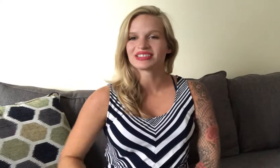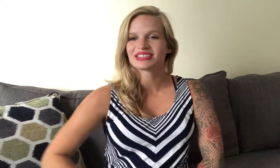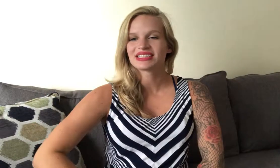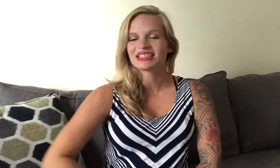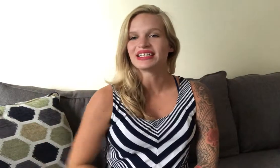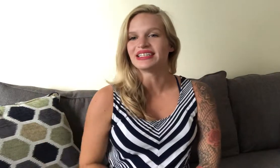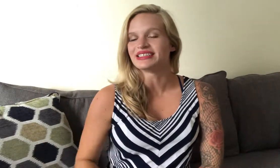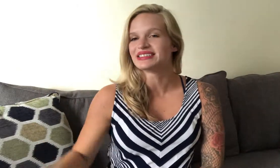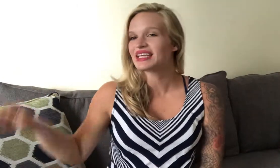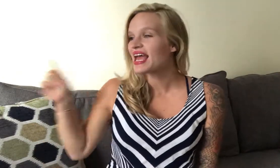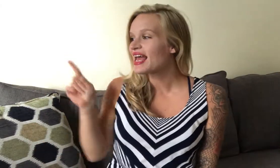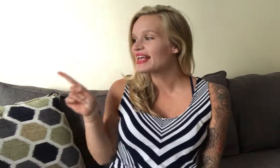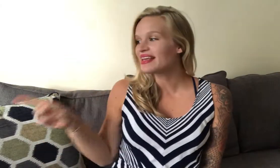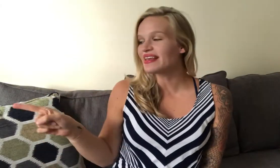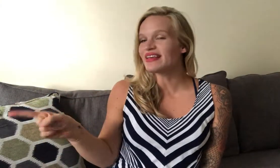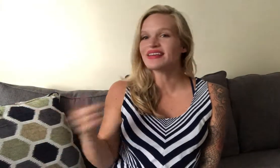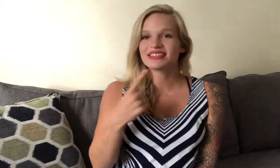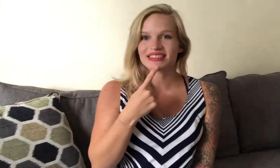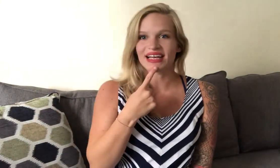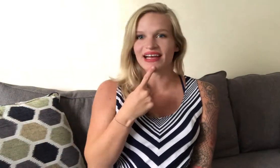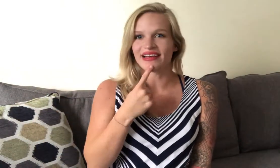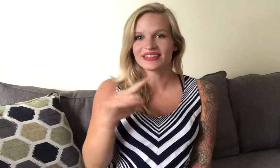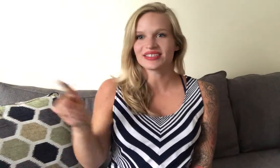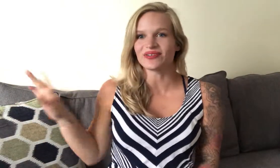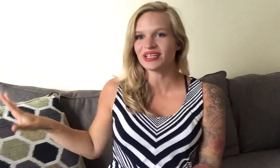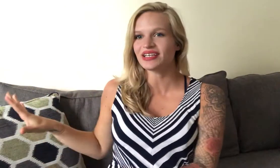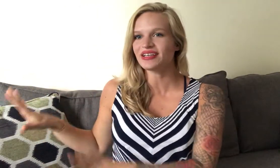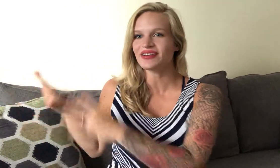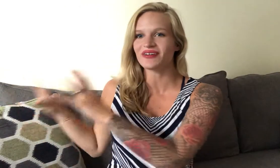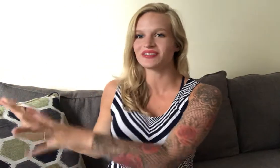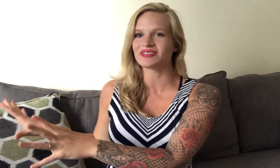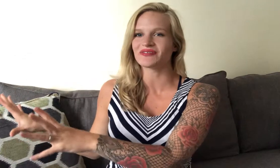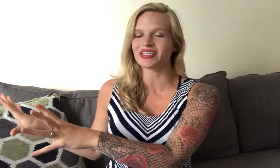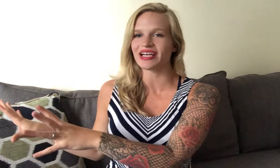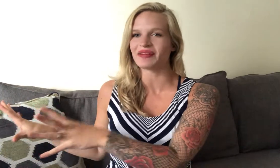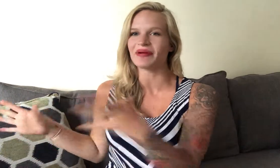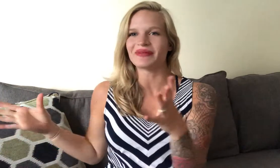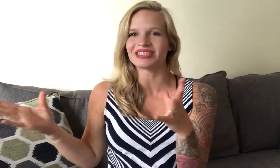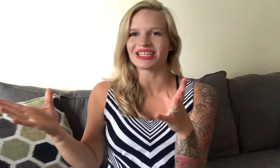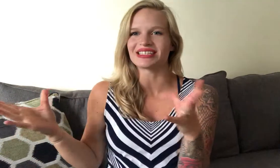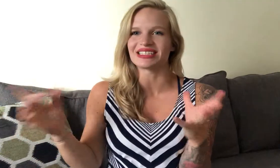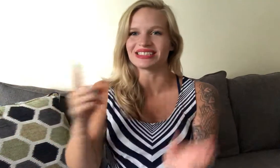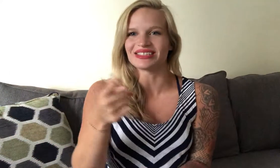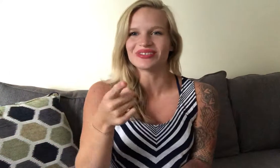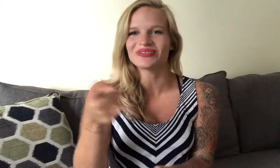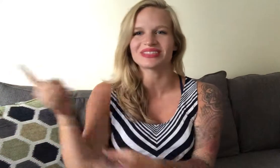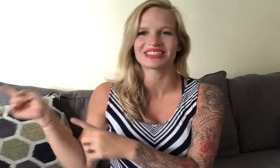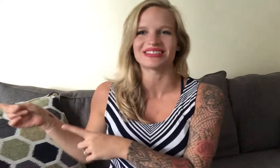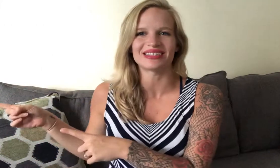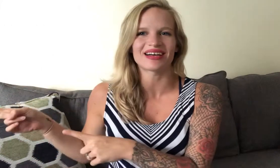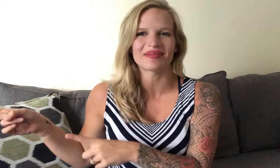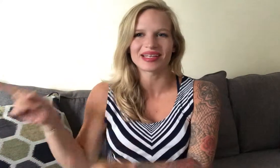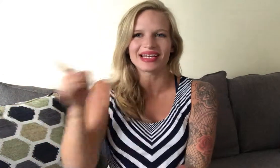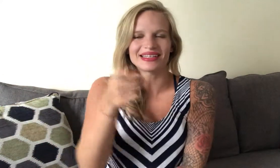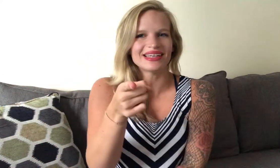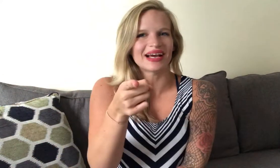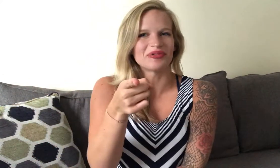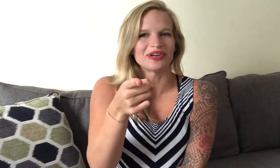is he said so he he's over there but when she like says you still talking about that he I pointed